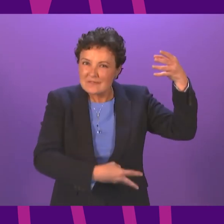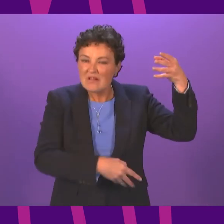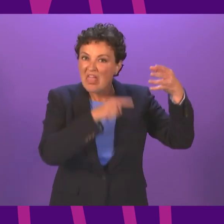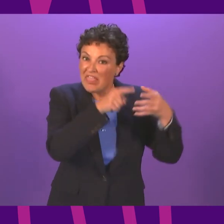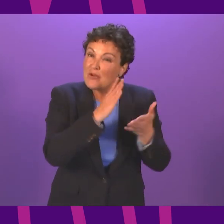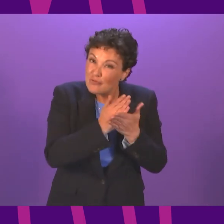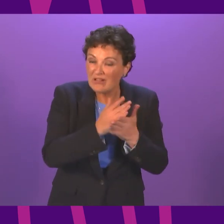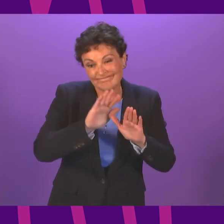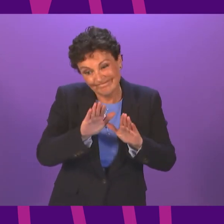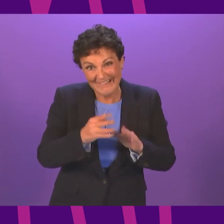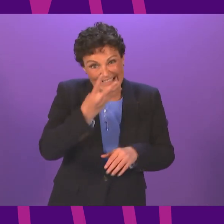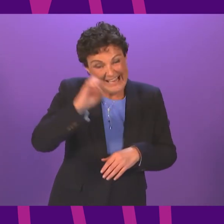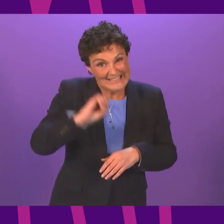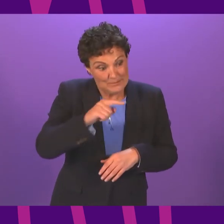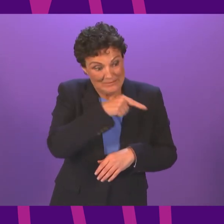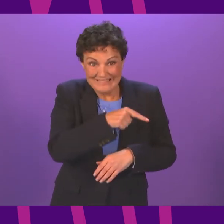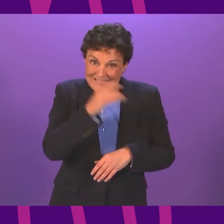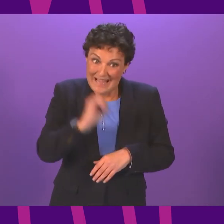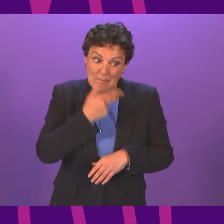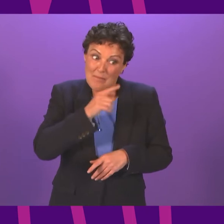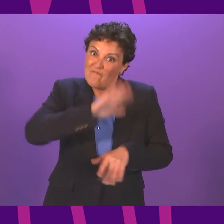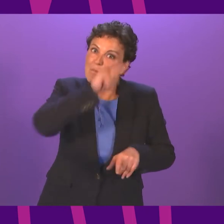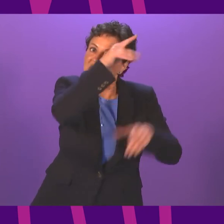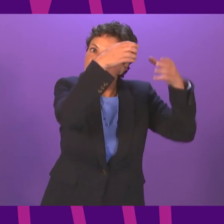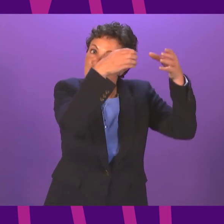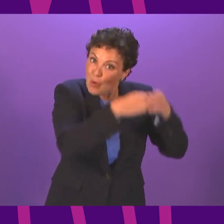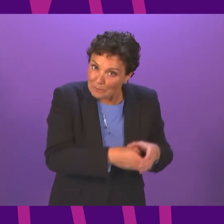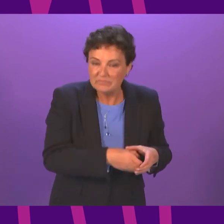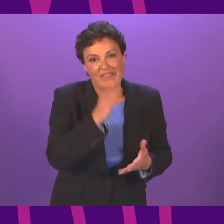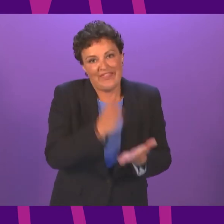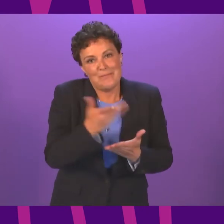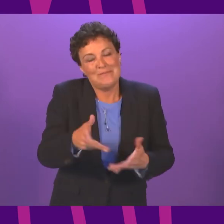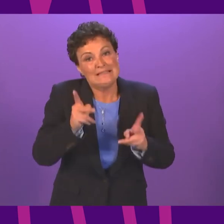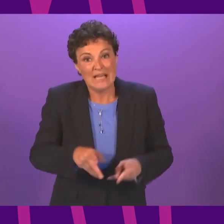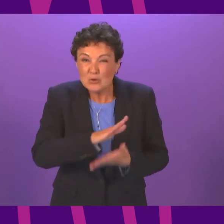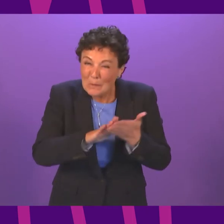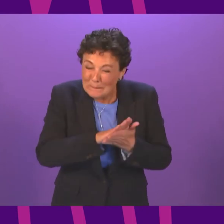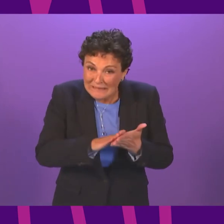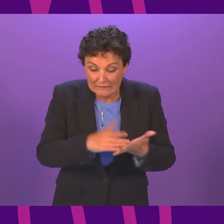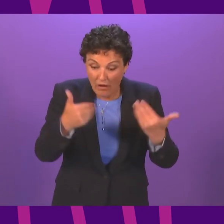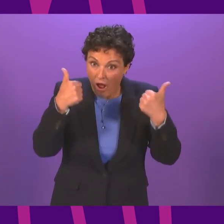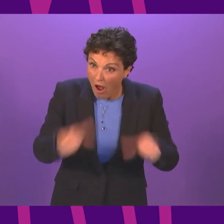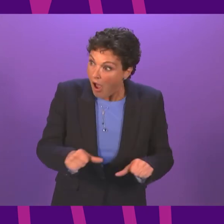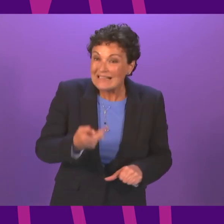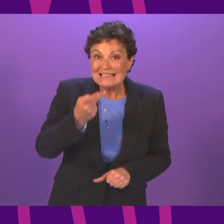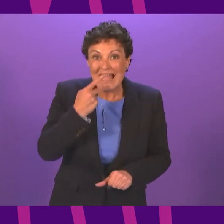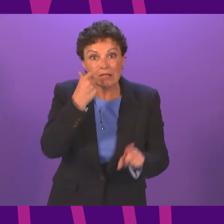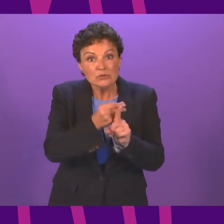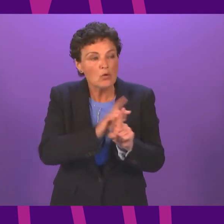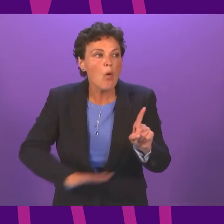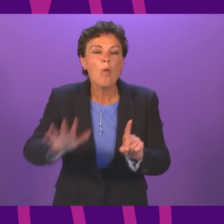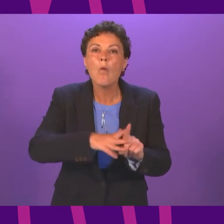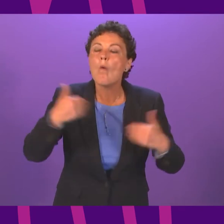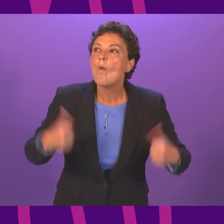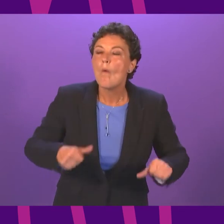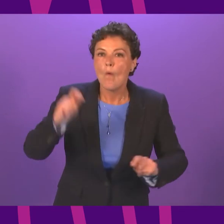So, the fact that virtually all of them will be fully vaccinated by the end of this week is hugely significant. The next milestone will be the 18th